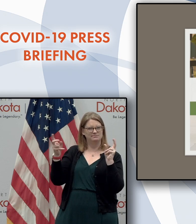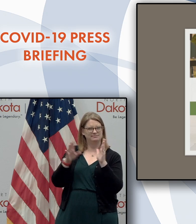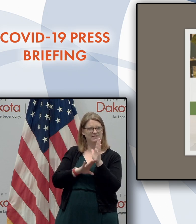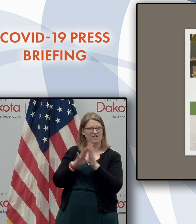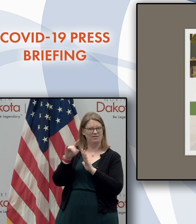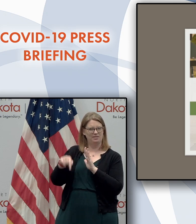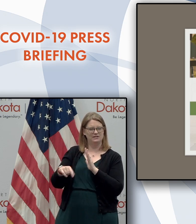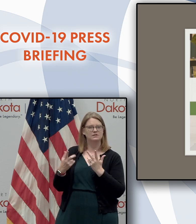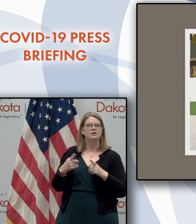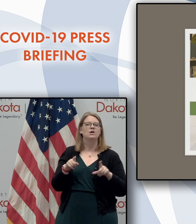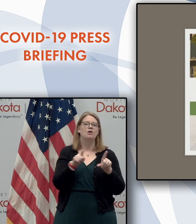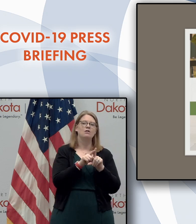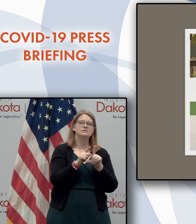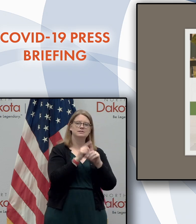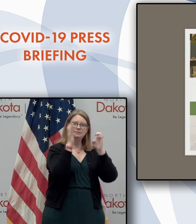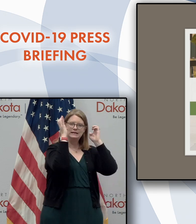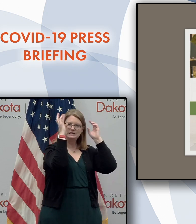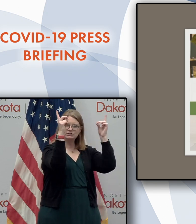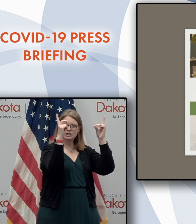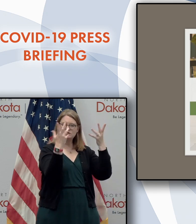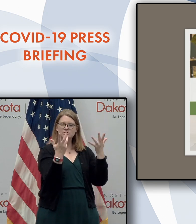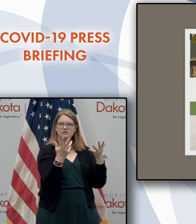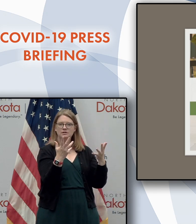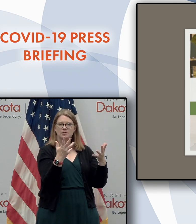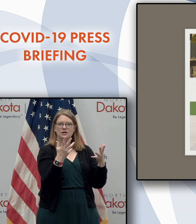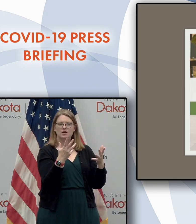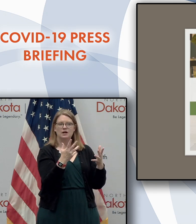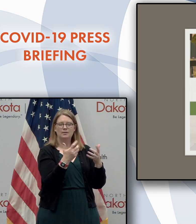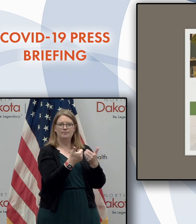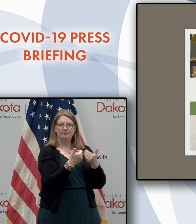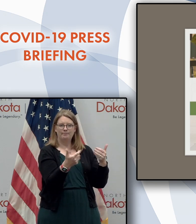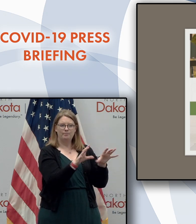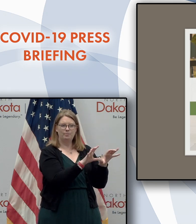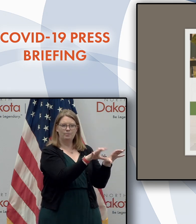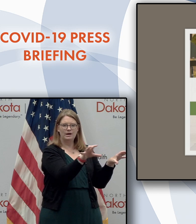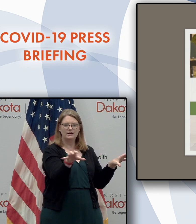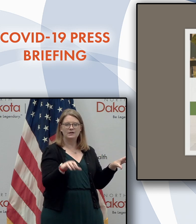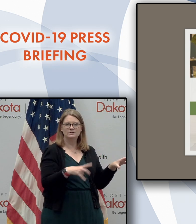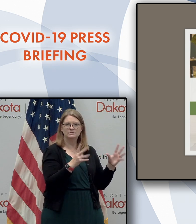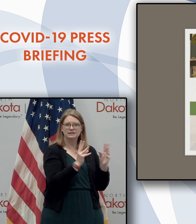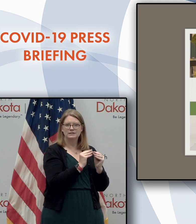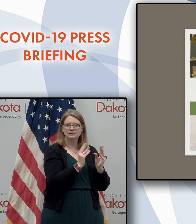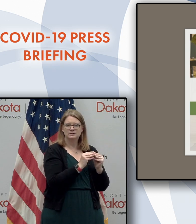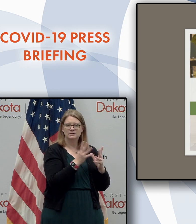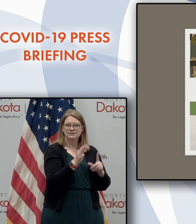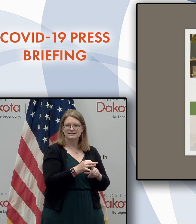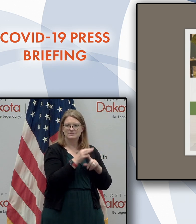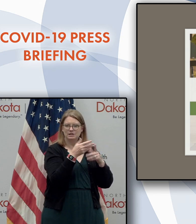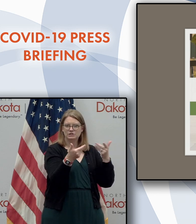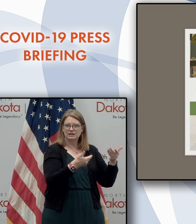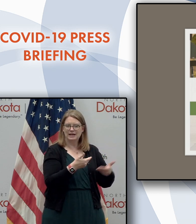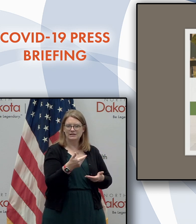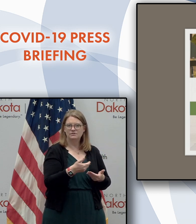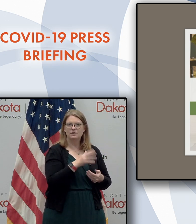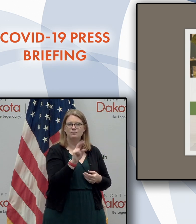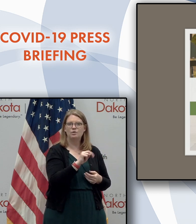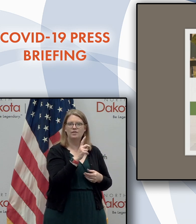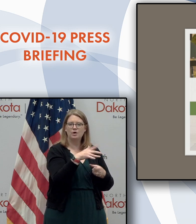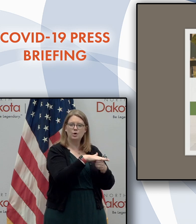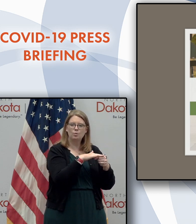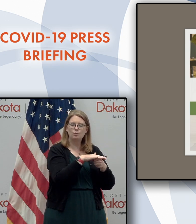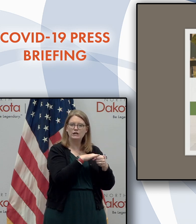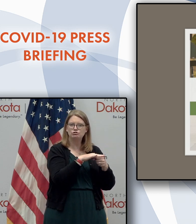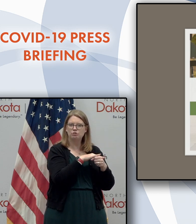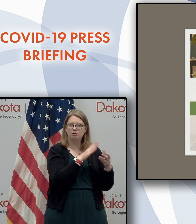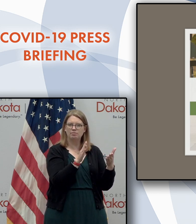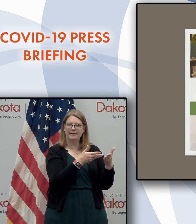some top educational and comprehensive breakout sessions, special guest appearances, from North Dakota, uh, artists,